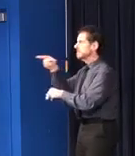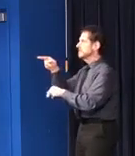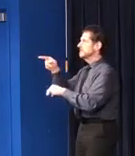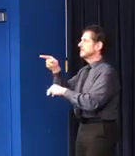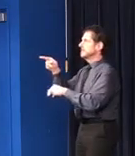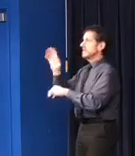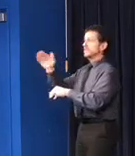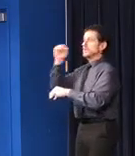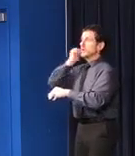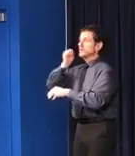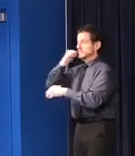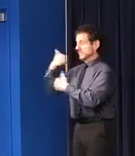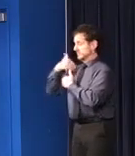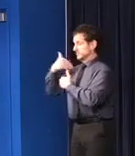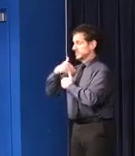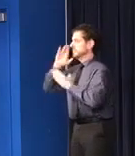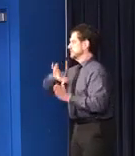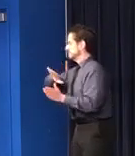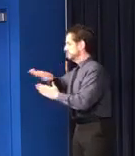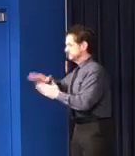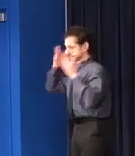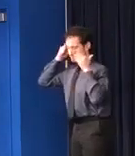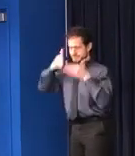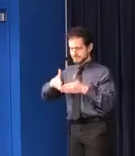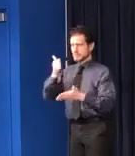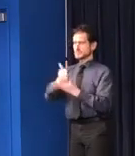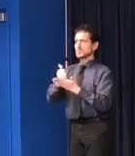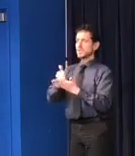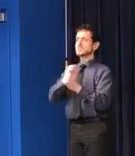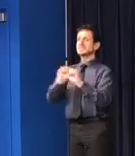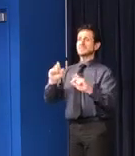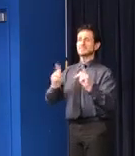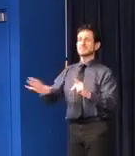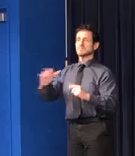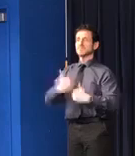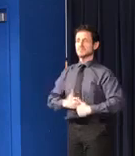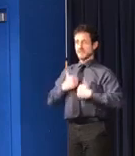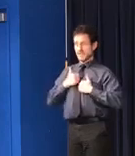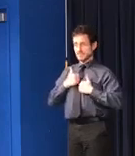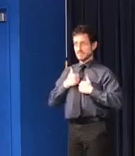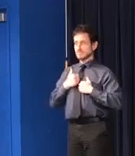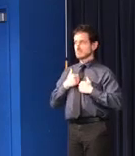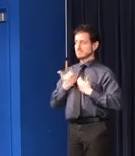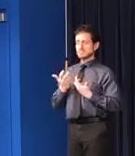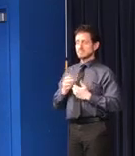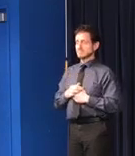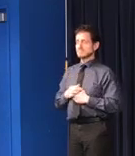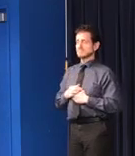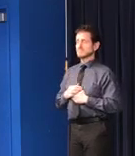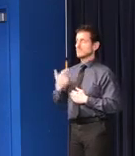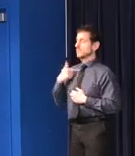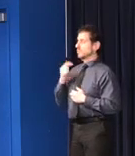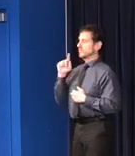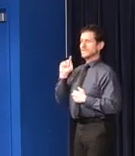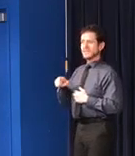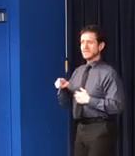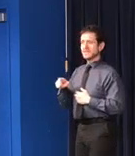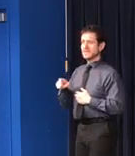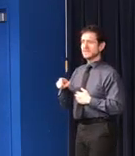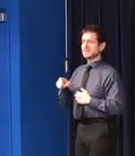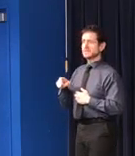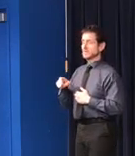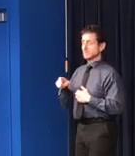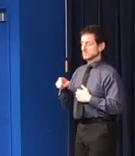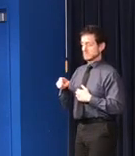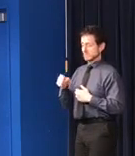their daily duties to help save as many lives as possible. We need exactly what